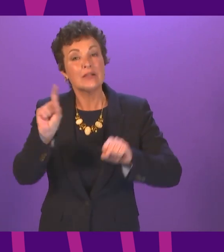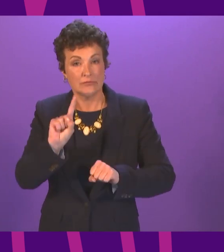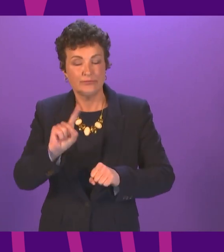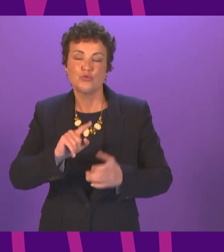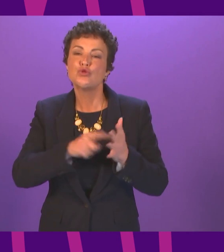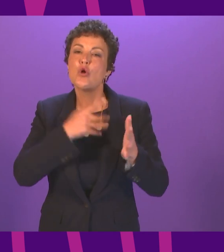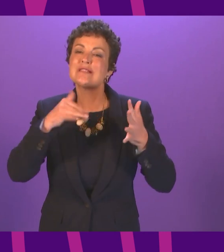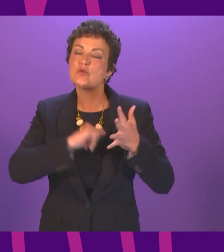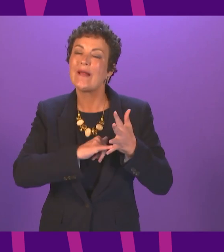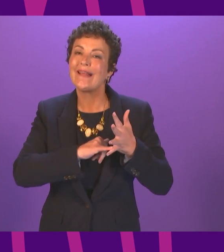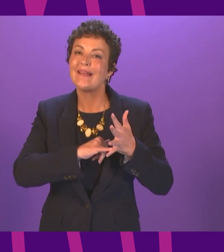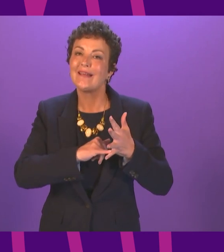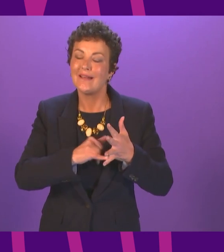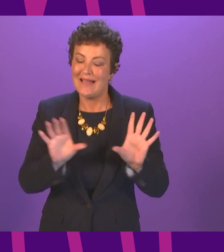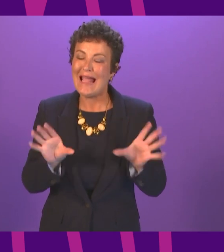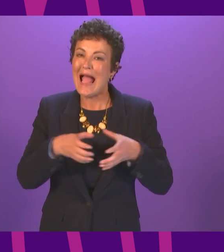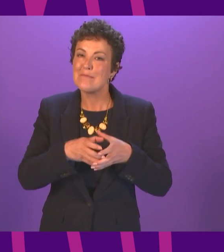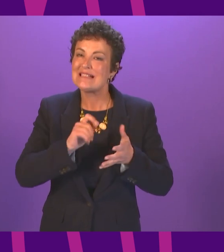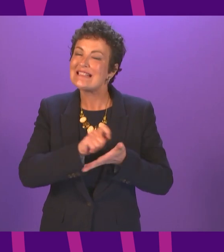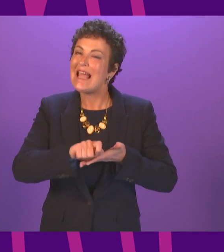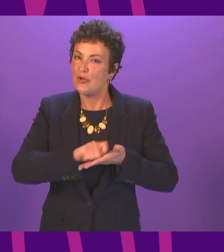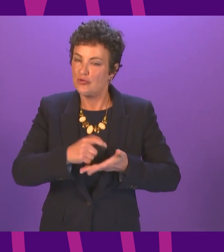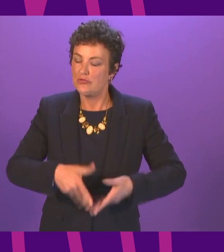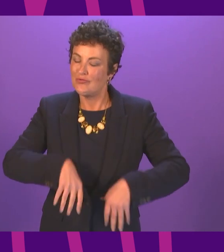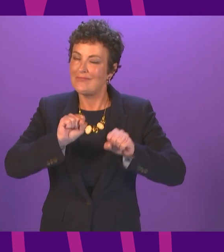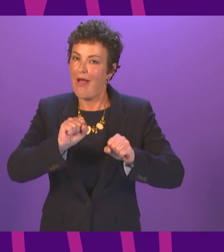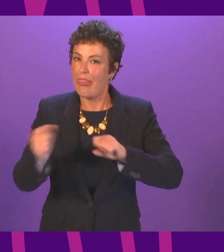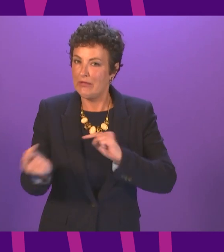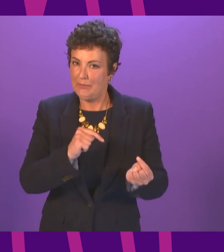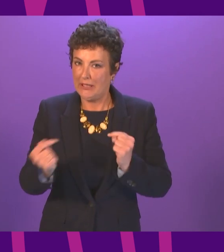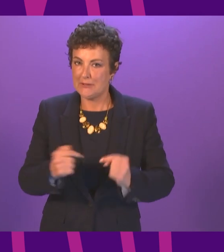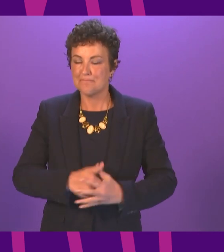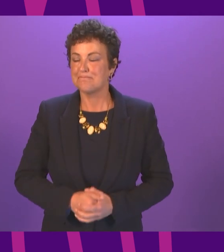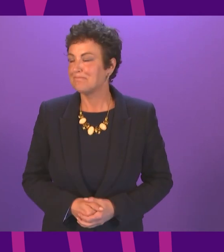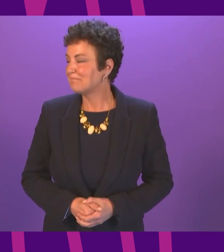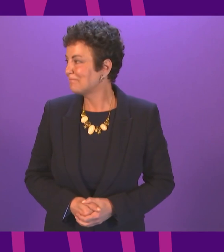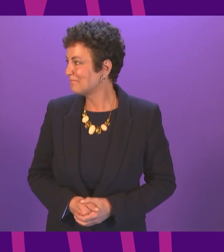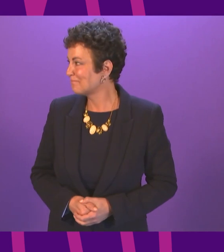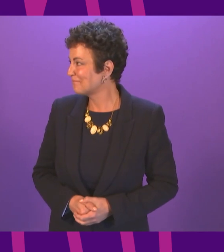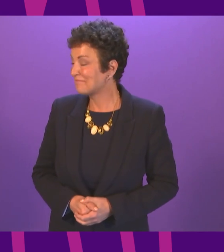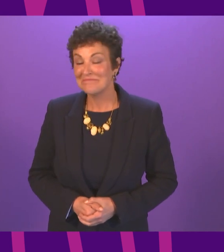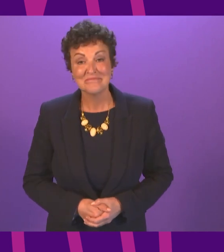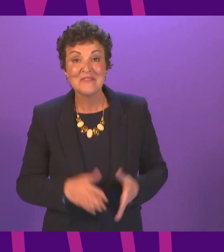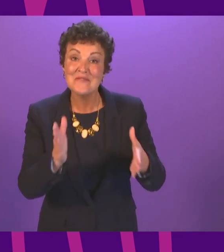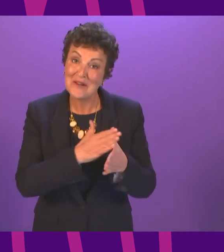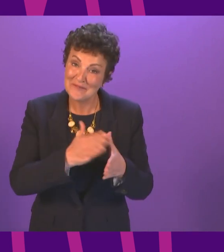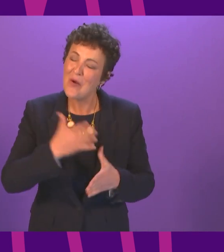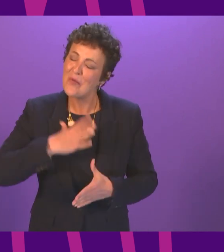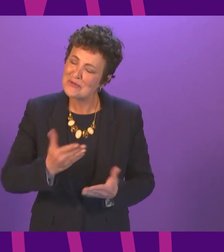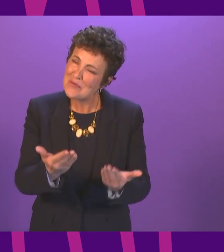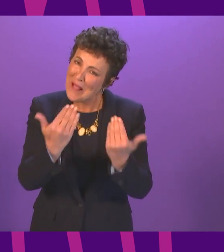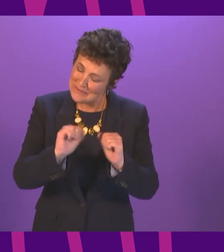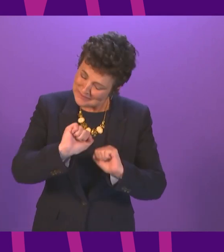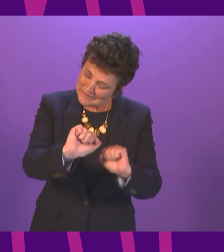Secretary, to open the debate. Cabinet Secretary. Thank you, President Officer. May I begin by welcoming you to your office and